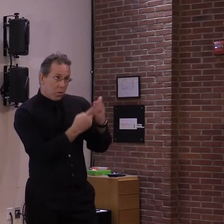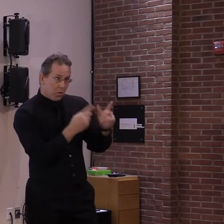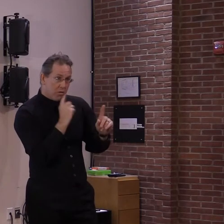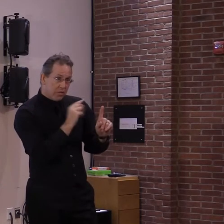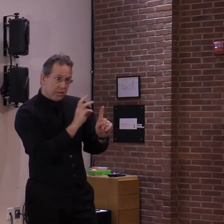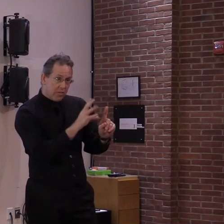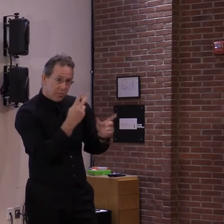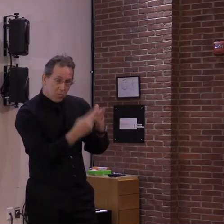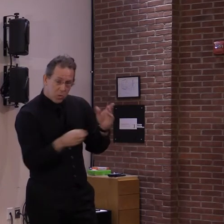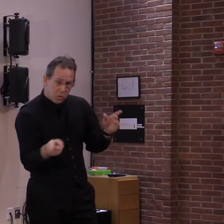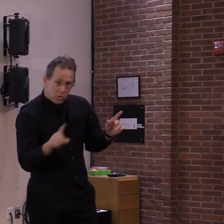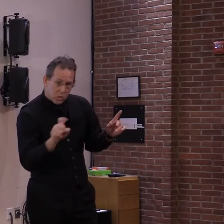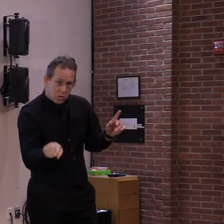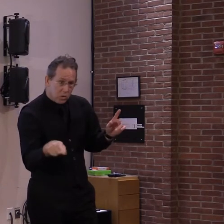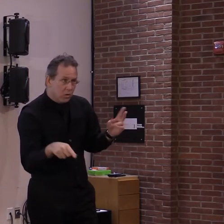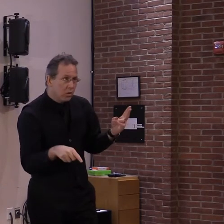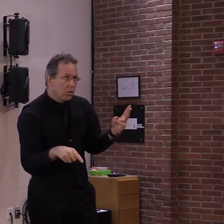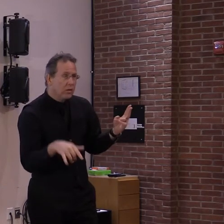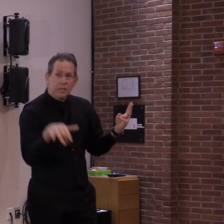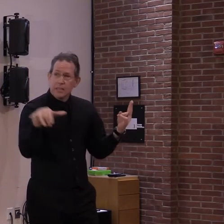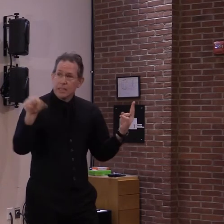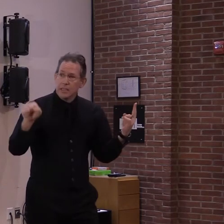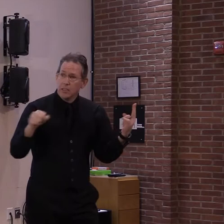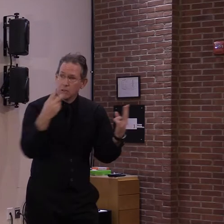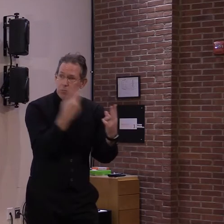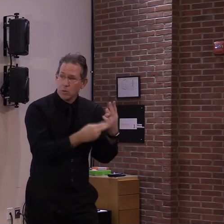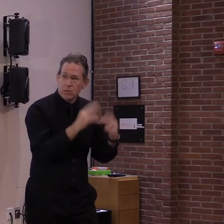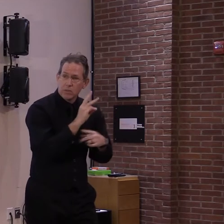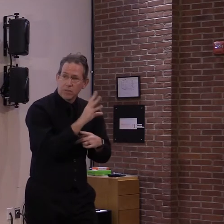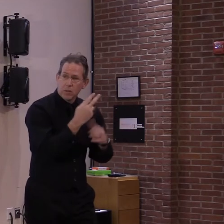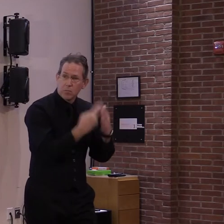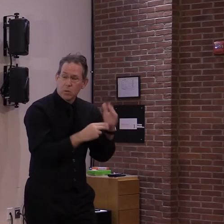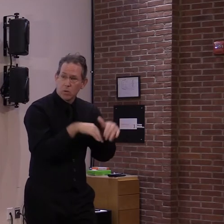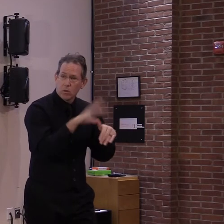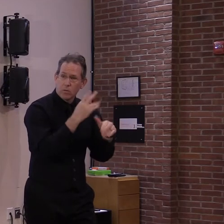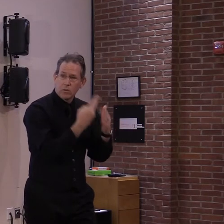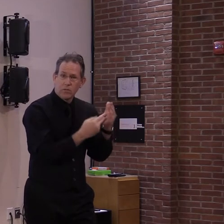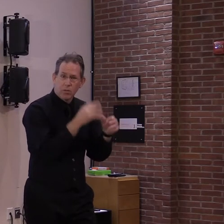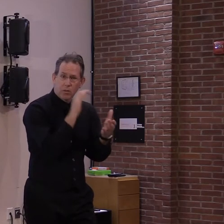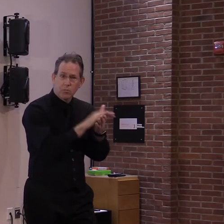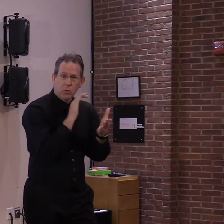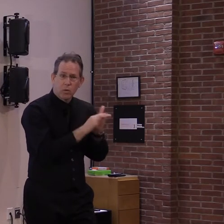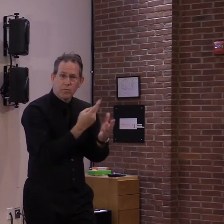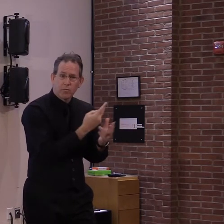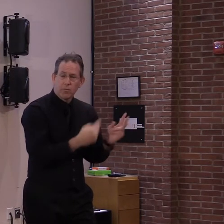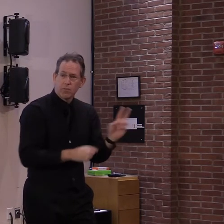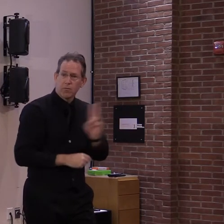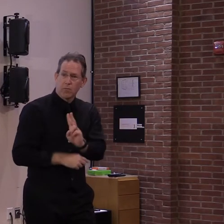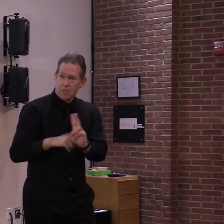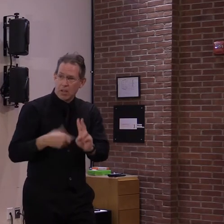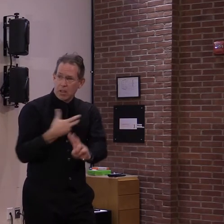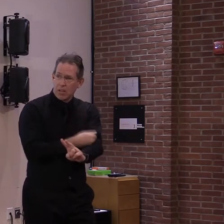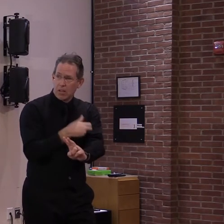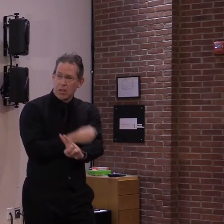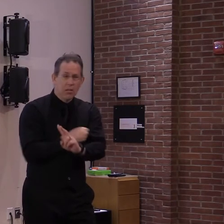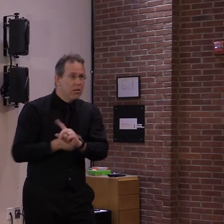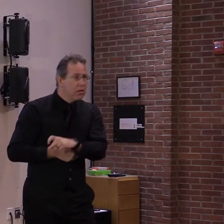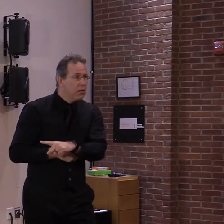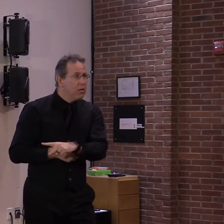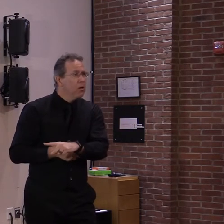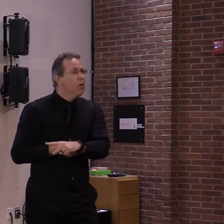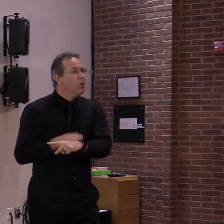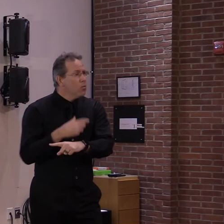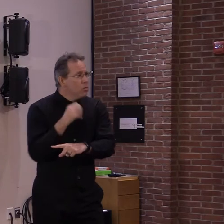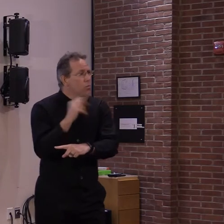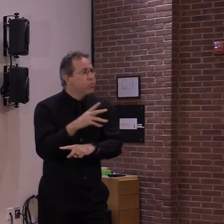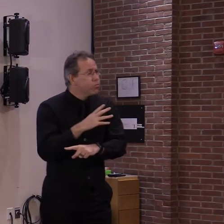Yes. Yes. believe so. Yes, they will. Okay. Um, if they weren't, we'll, we'll, we'll, we'll, take